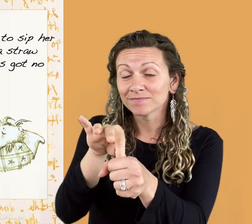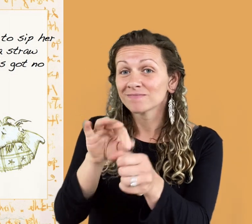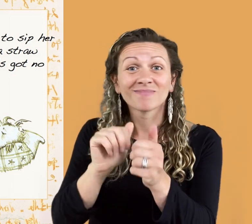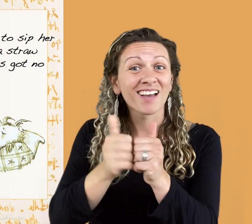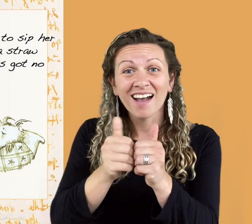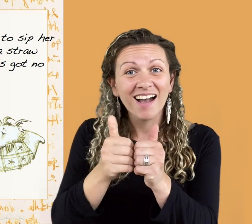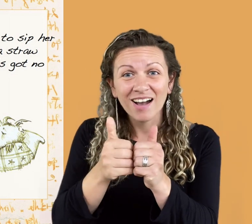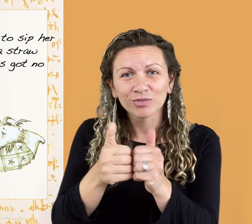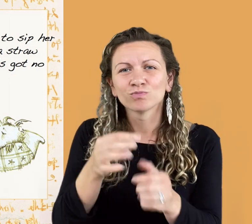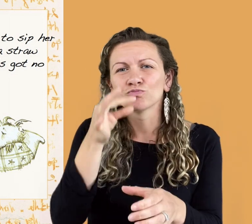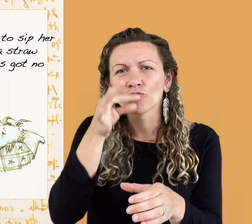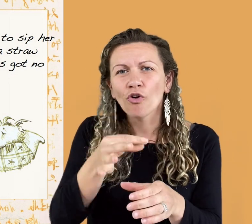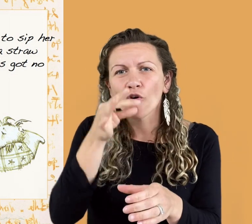tea through a straw